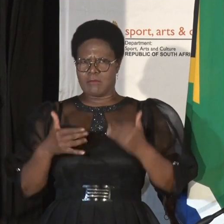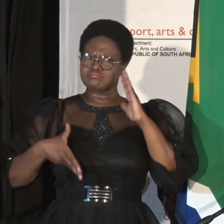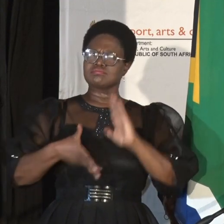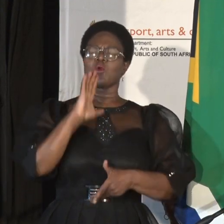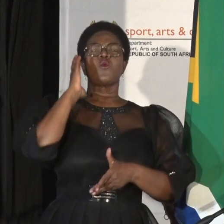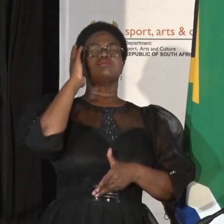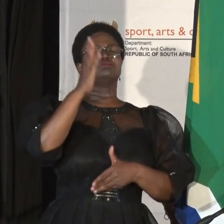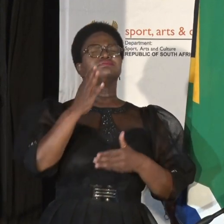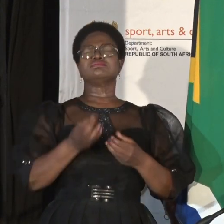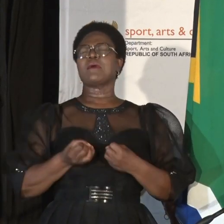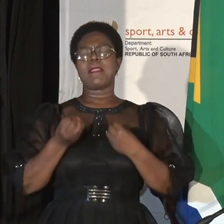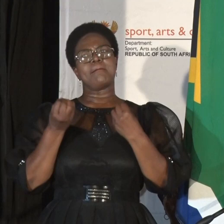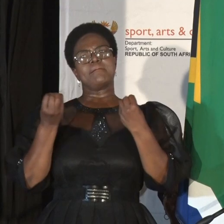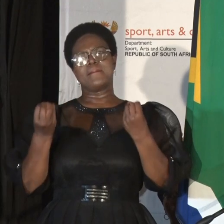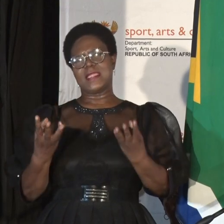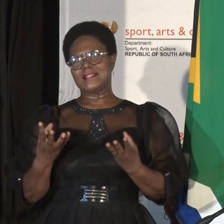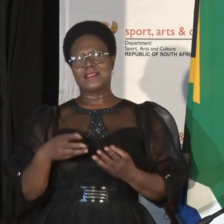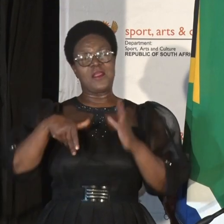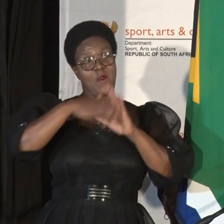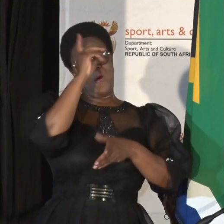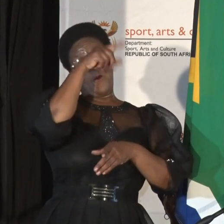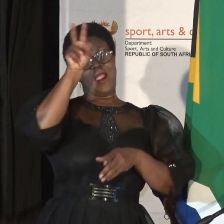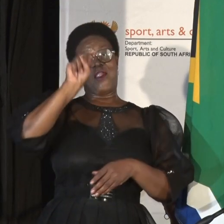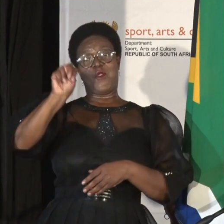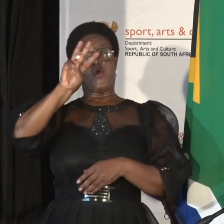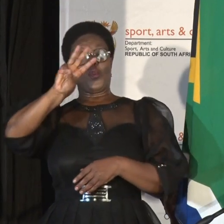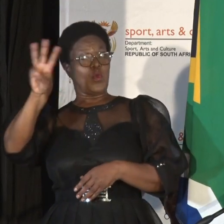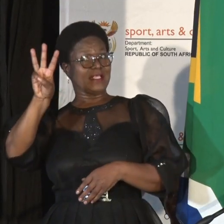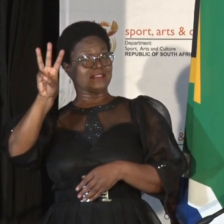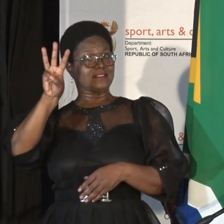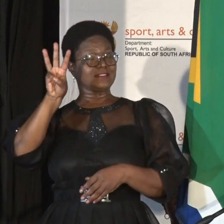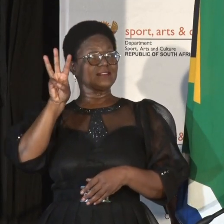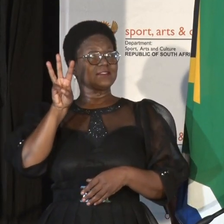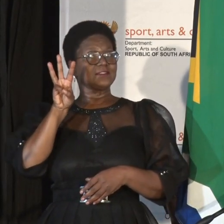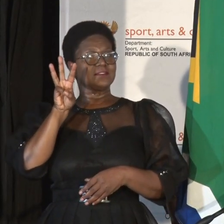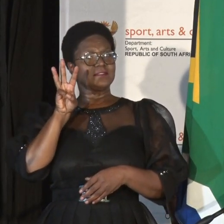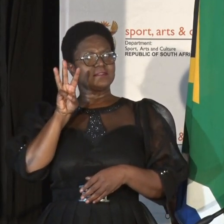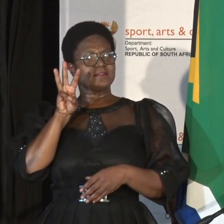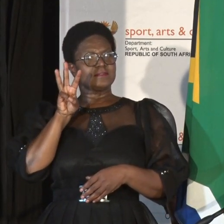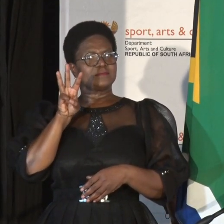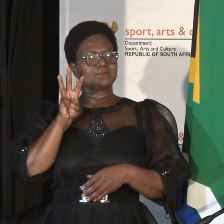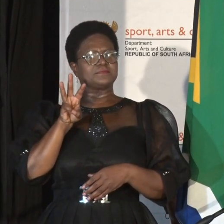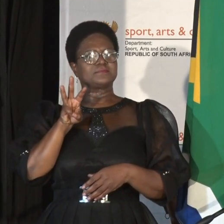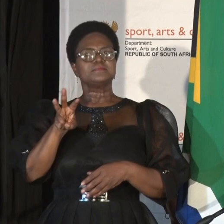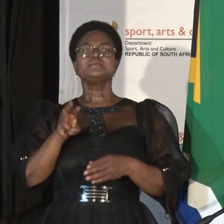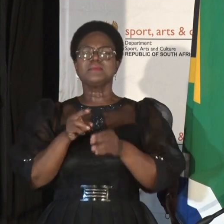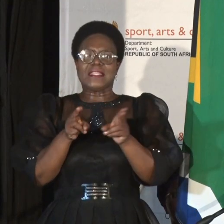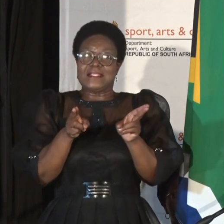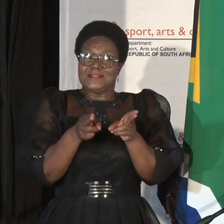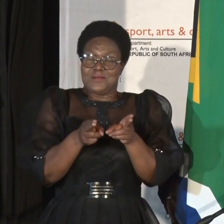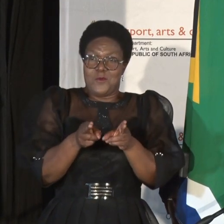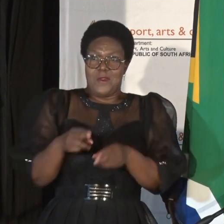to go out in Motlosa local municipality in Clarksdorp in our small places as stakeholders